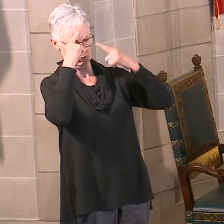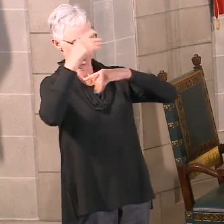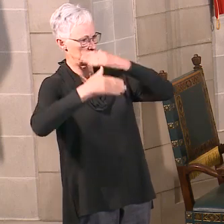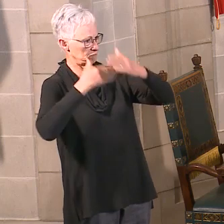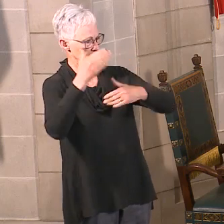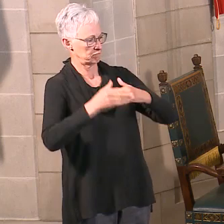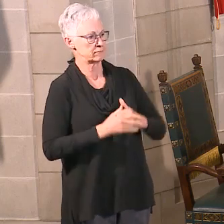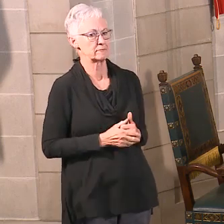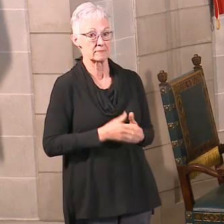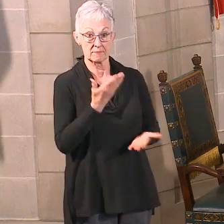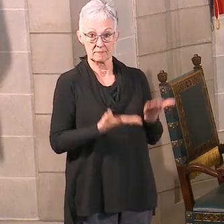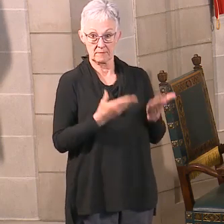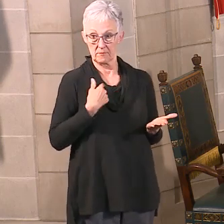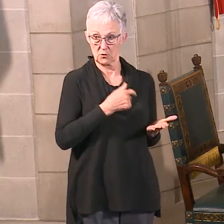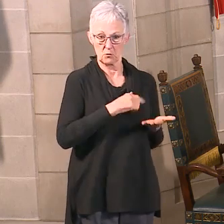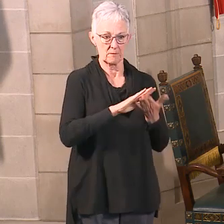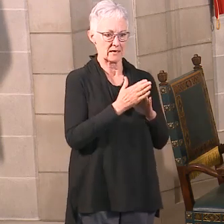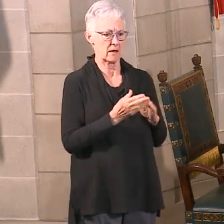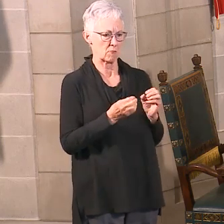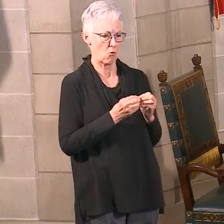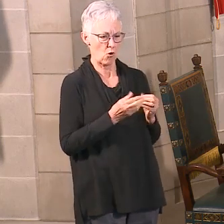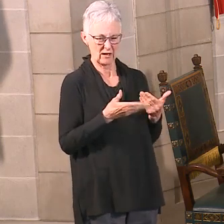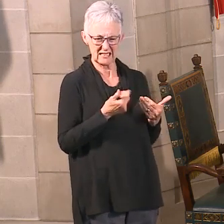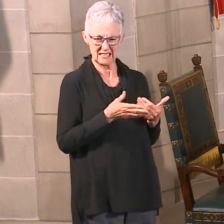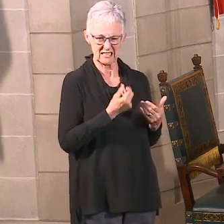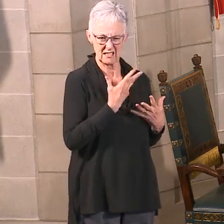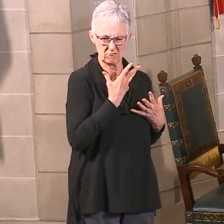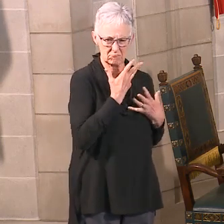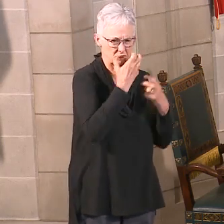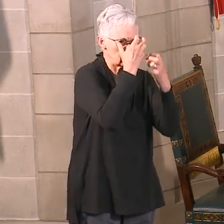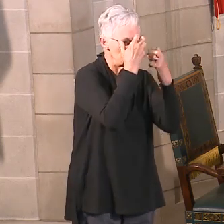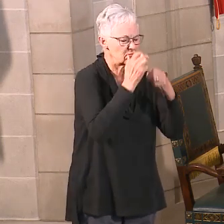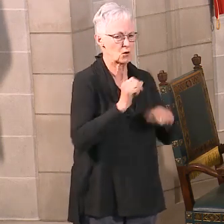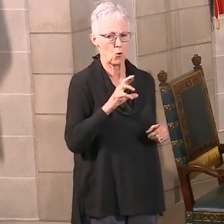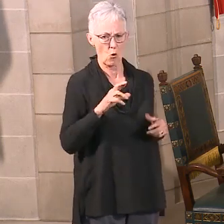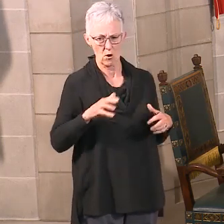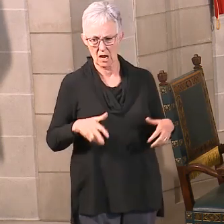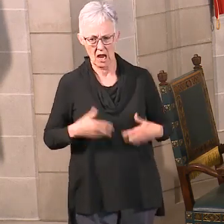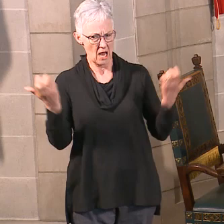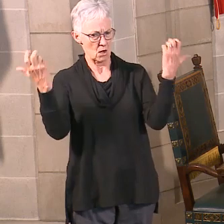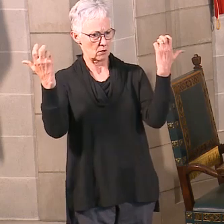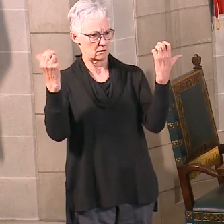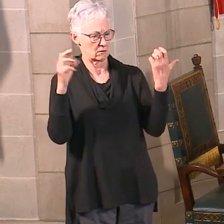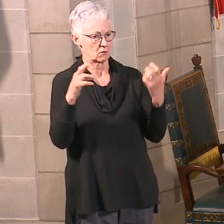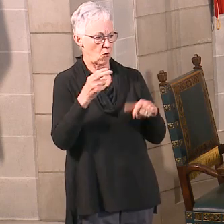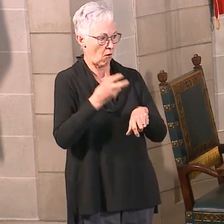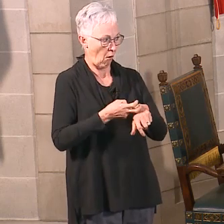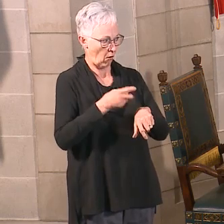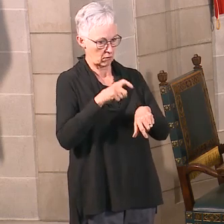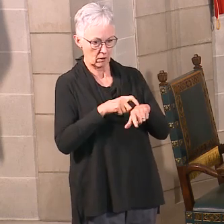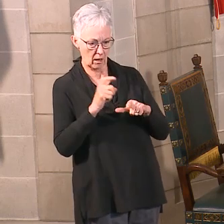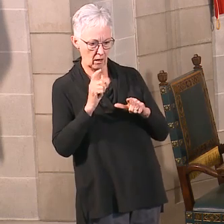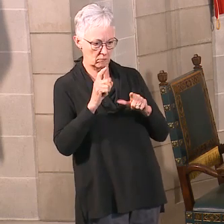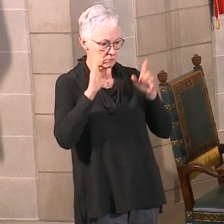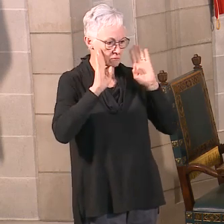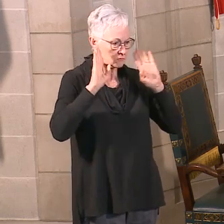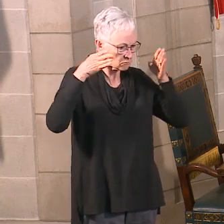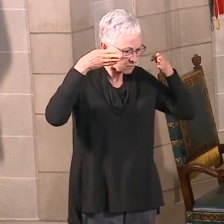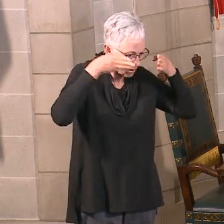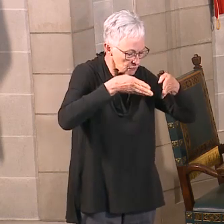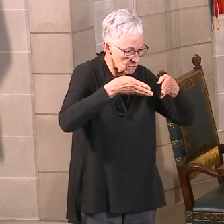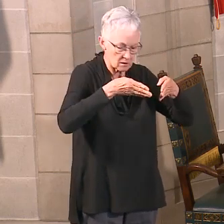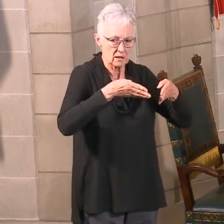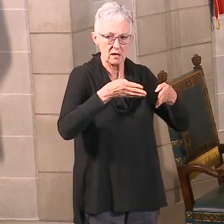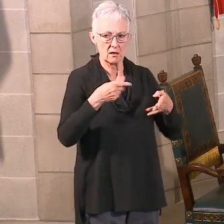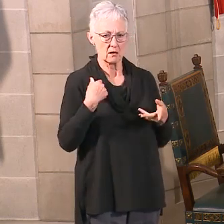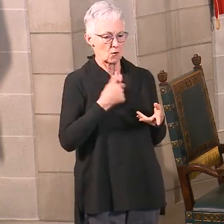more irritable. We may be sad. We may be angry. We may have difficult concentrating. We may not have the motivation. And we're